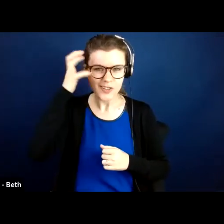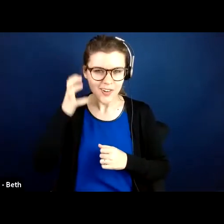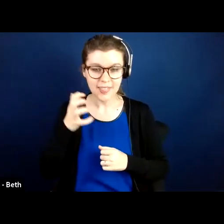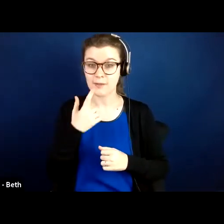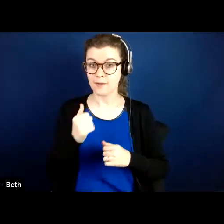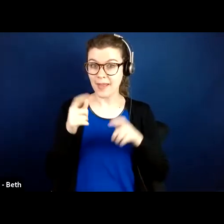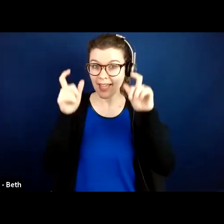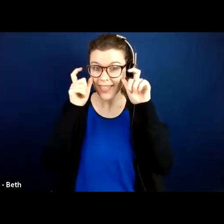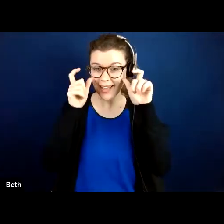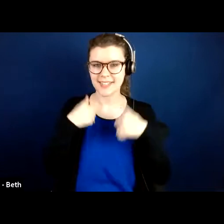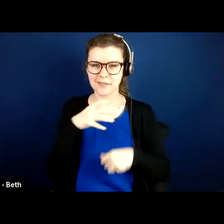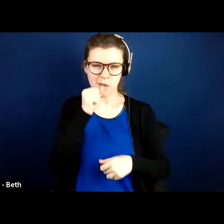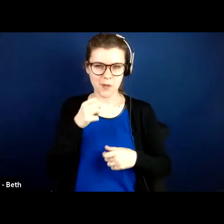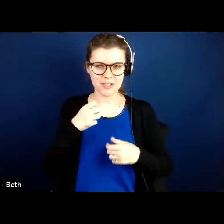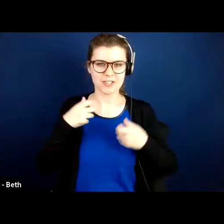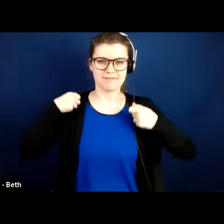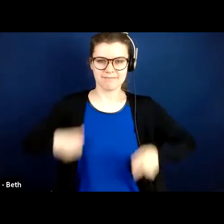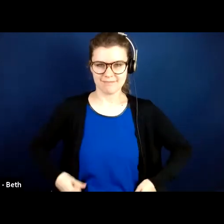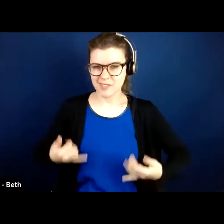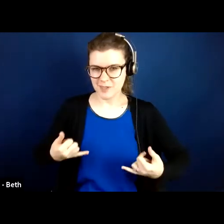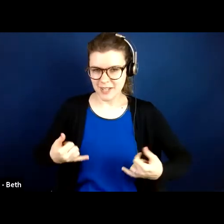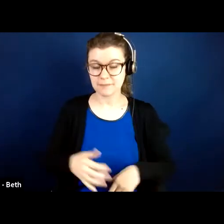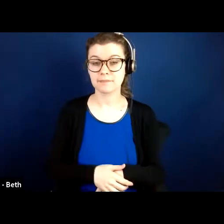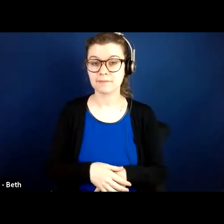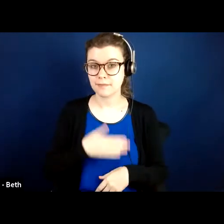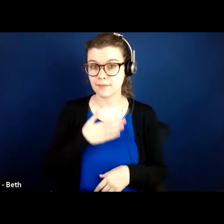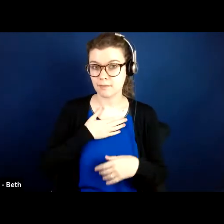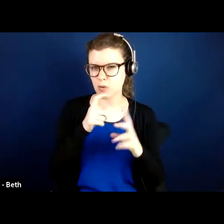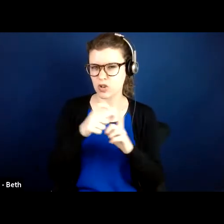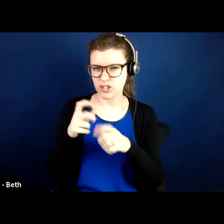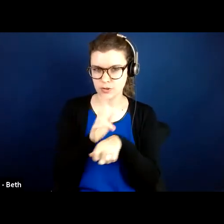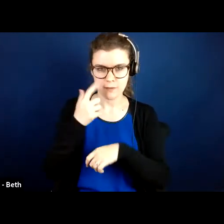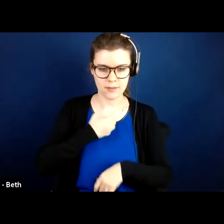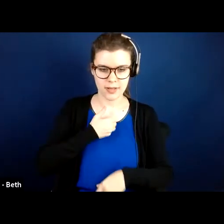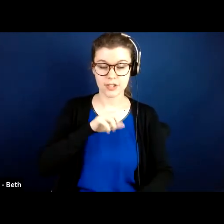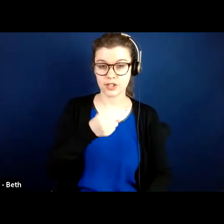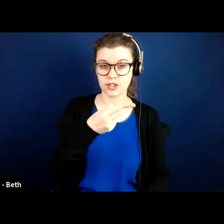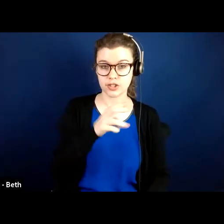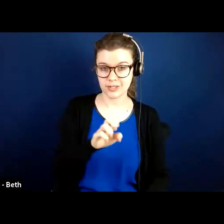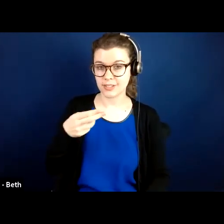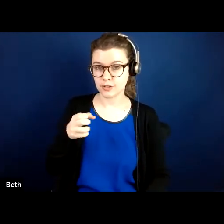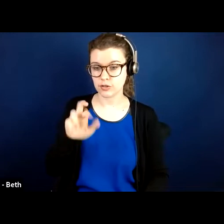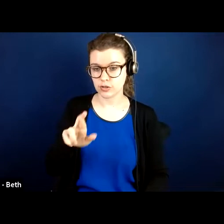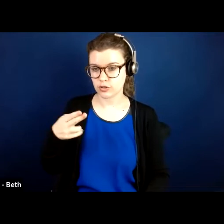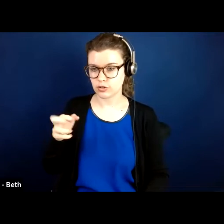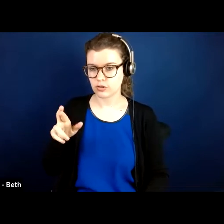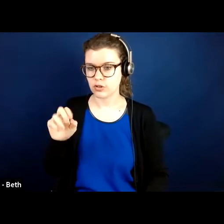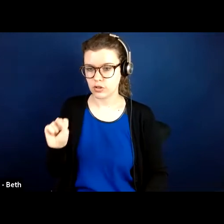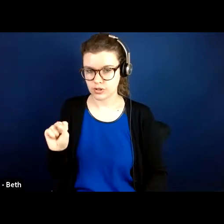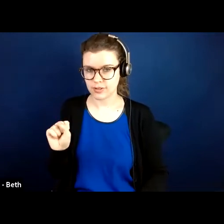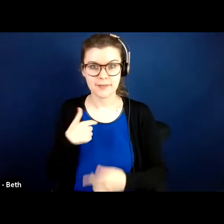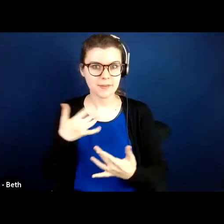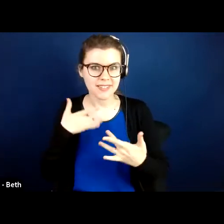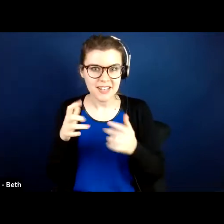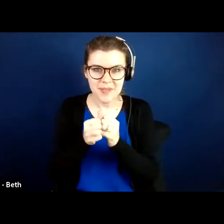and an orange sweater. My pronouns are she, her, hers, and I couldn't be more excited to be here with you all